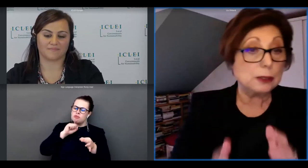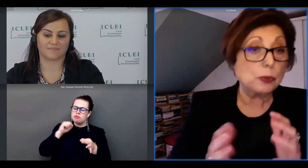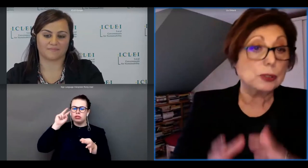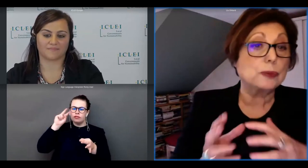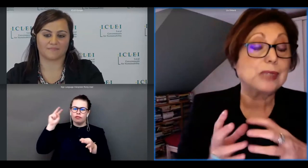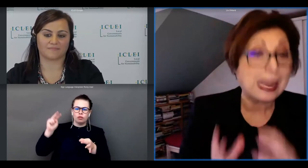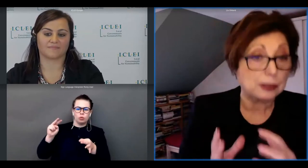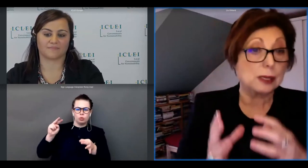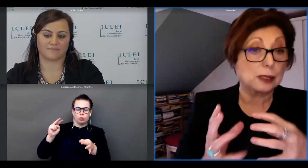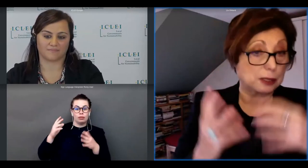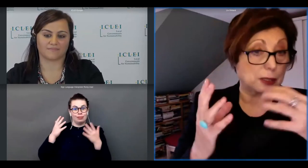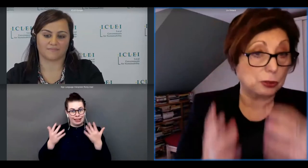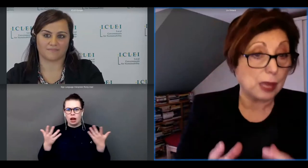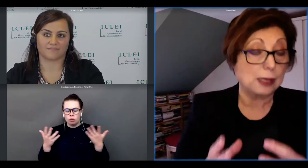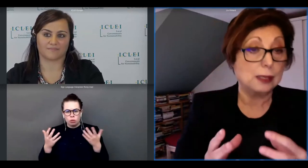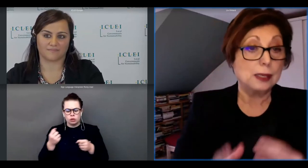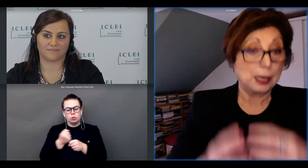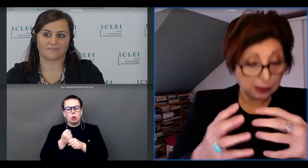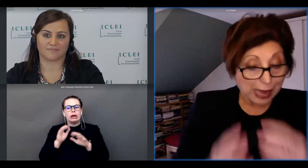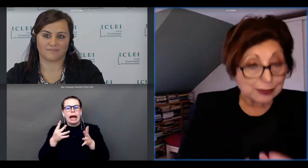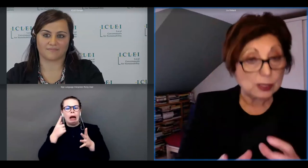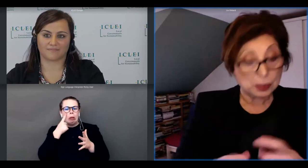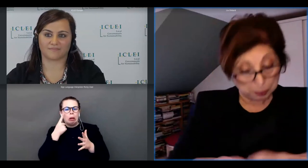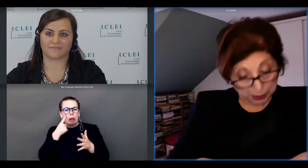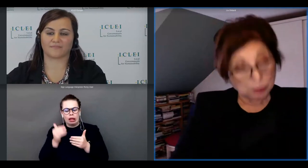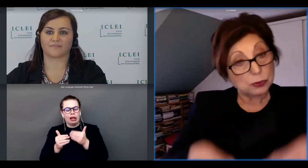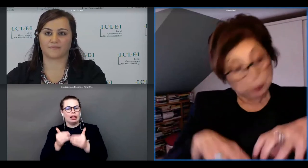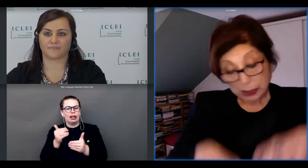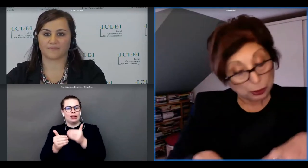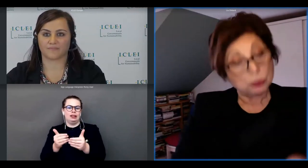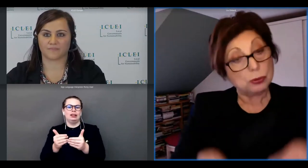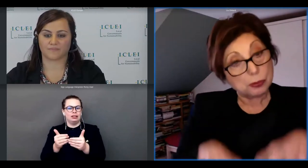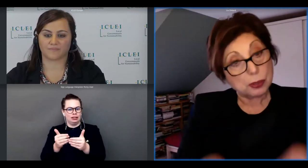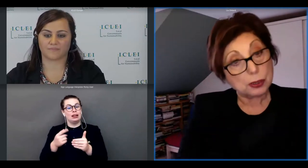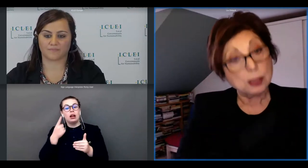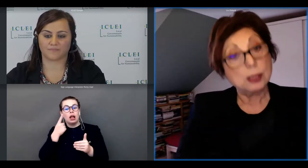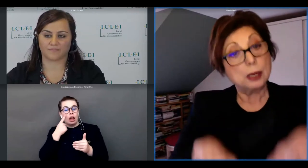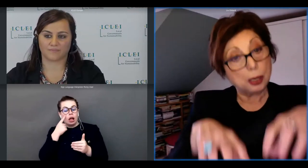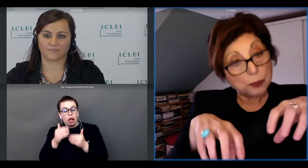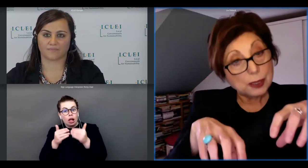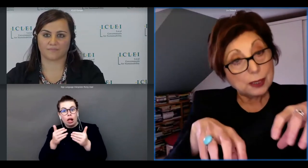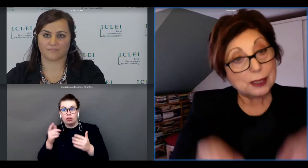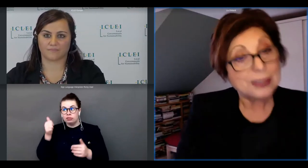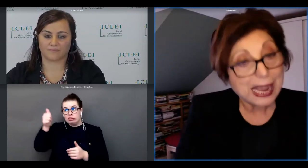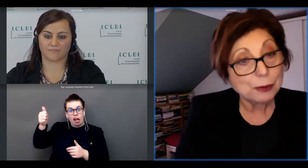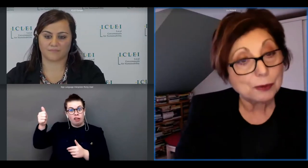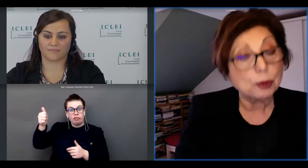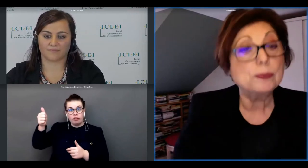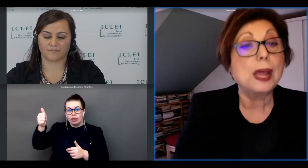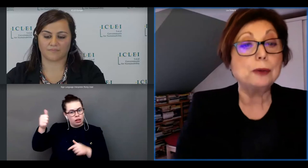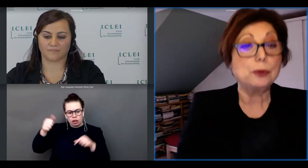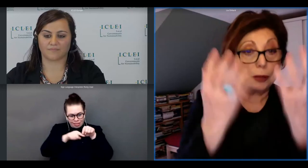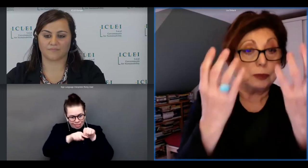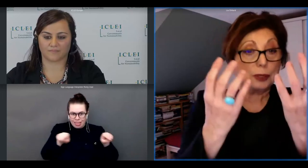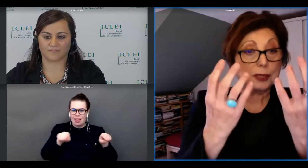are in the world of tactics today and tactics beyond belong to the world of down from